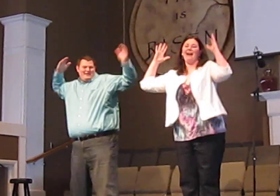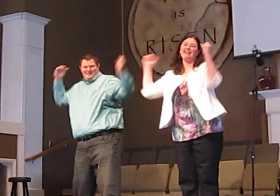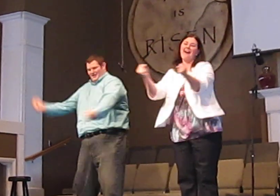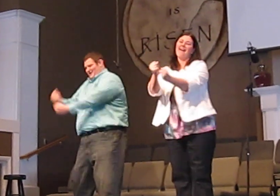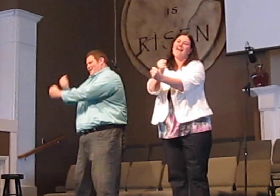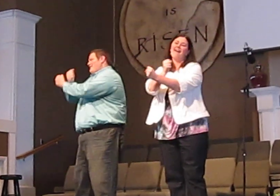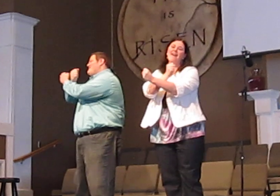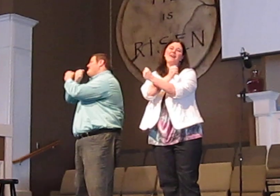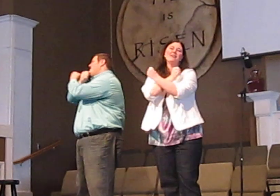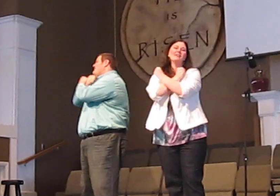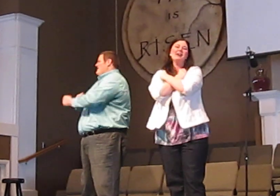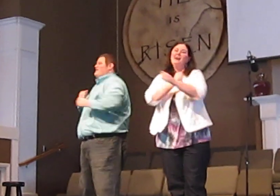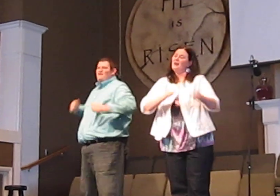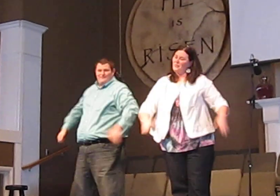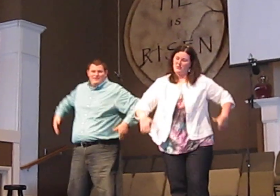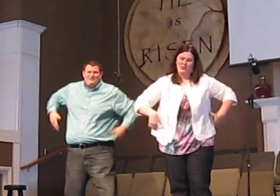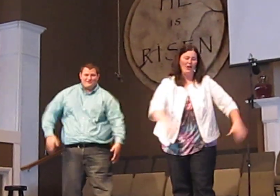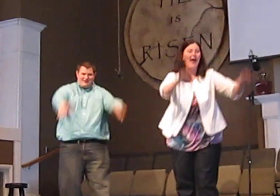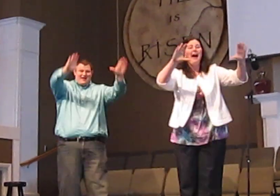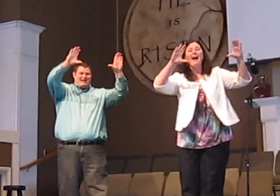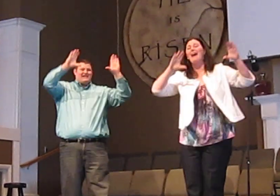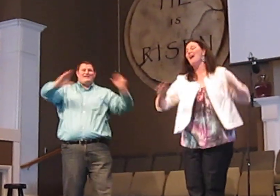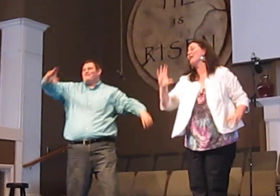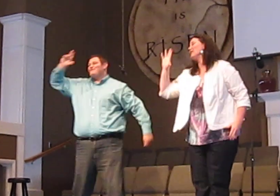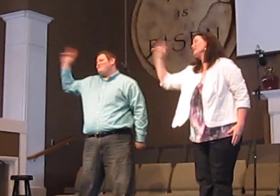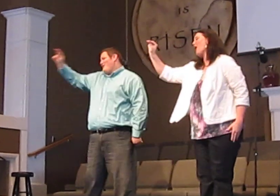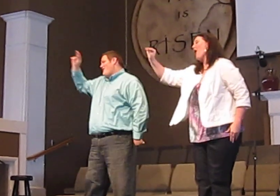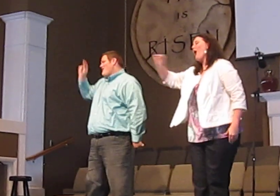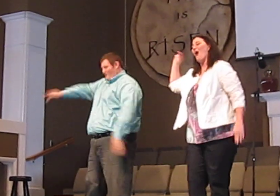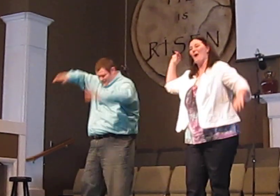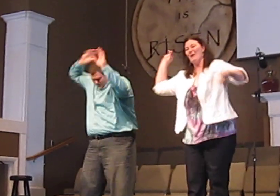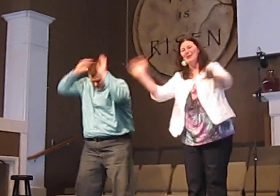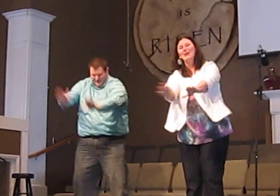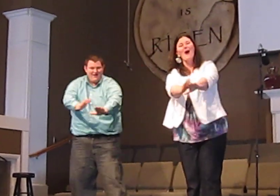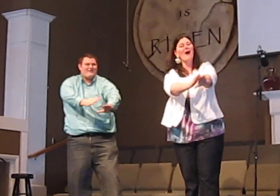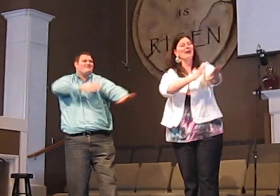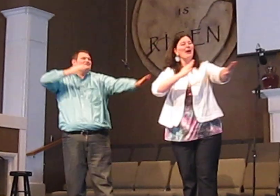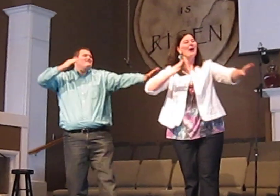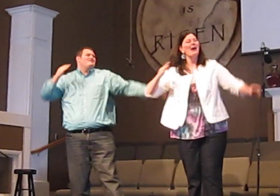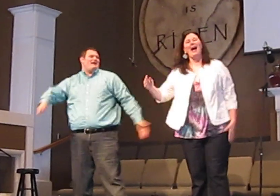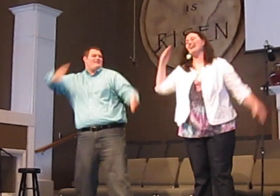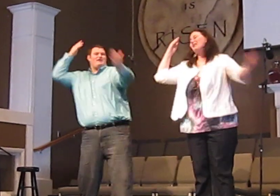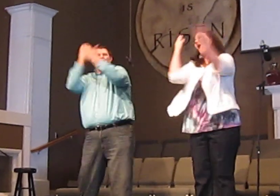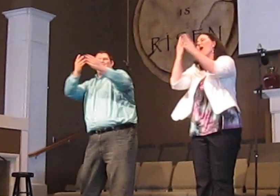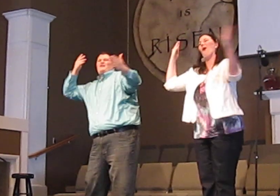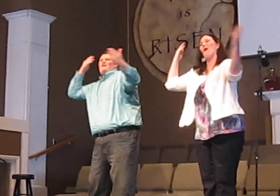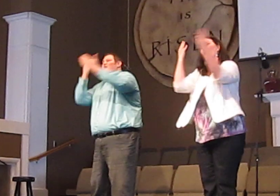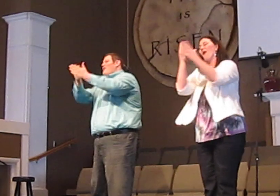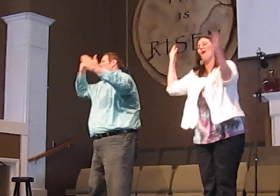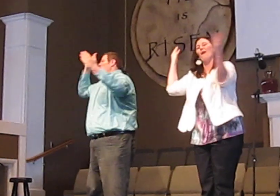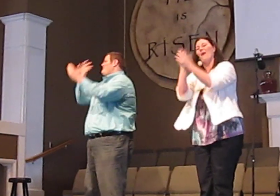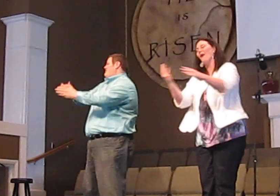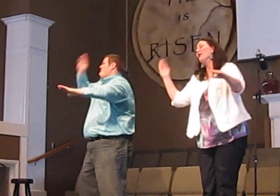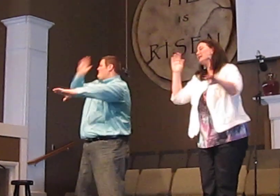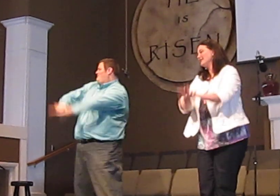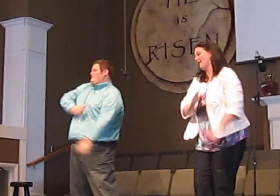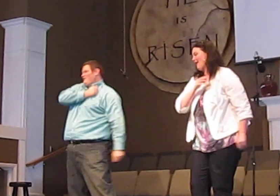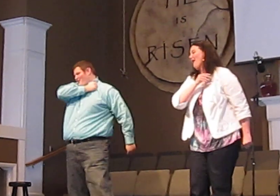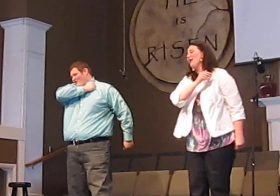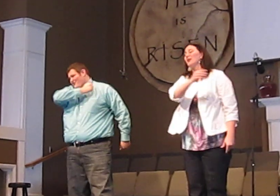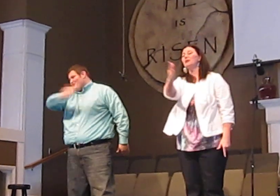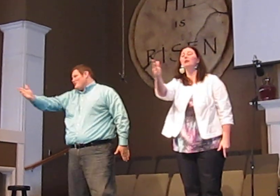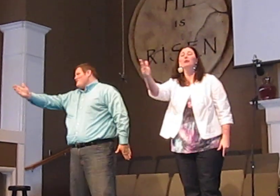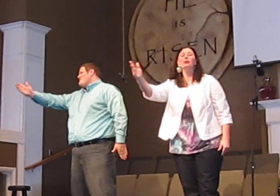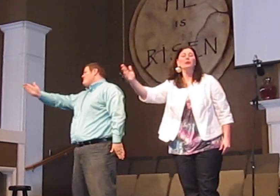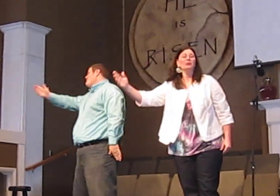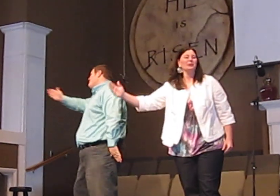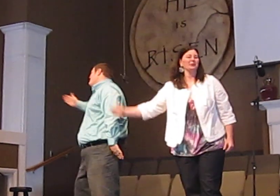clear.